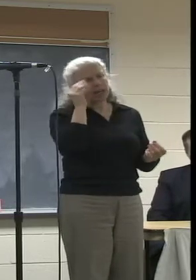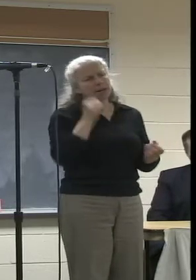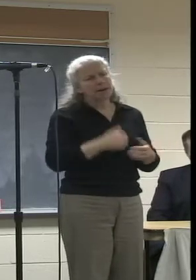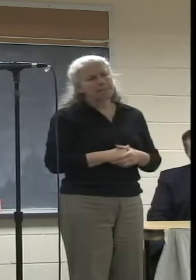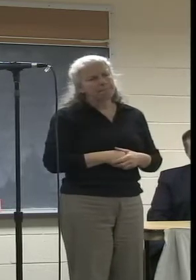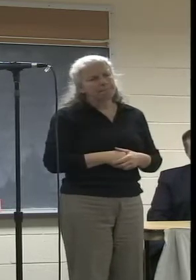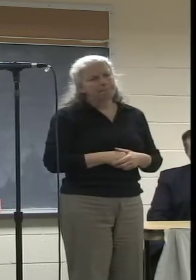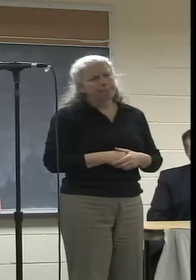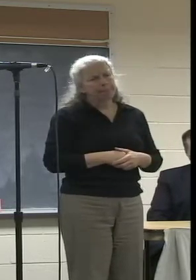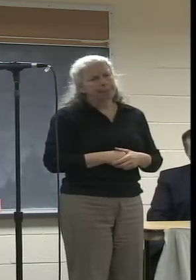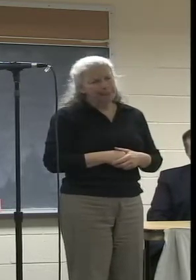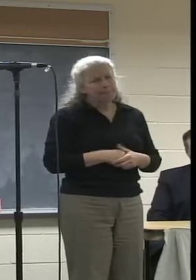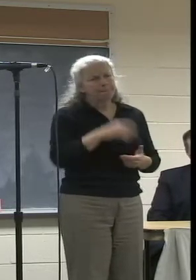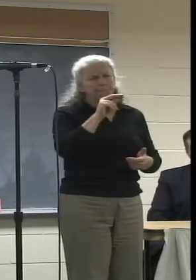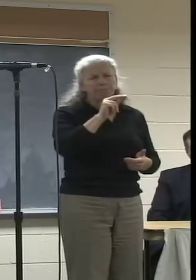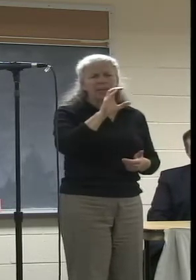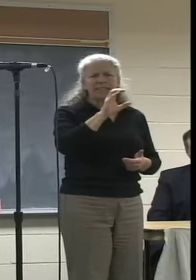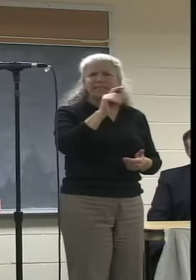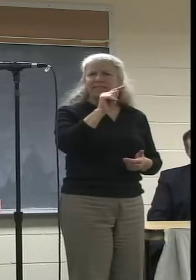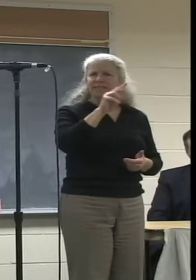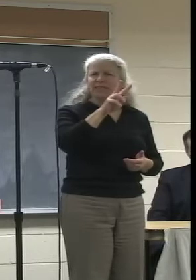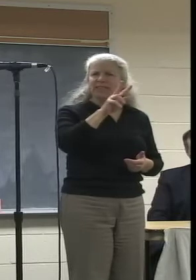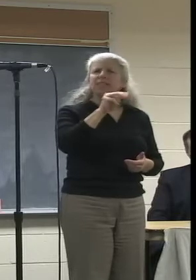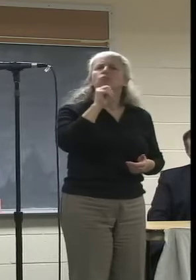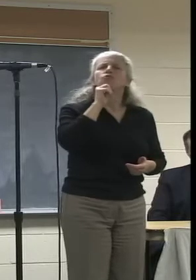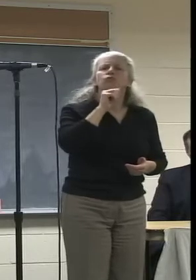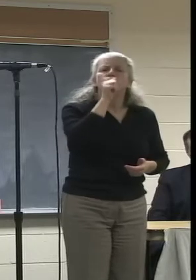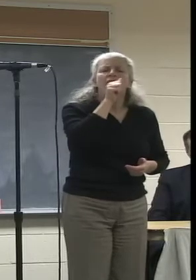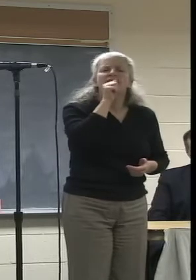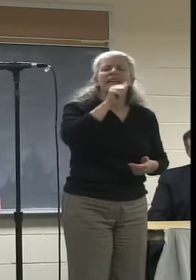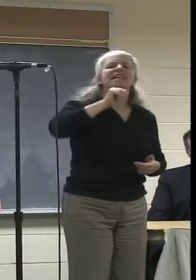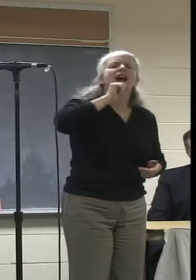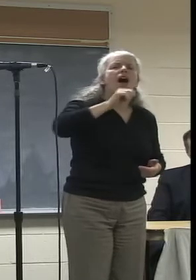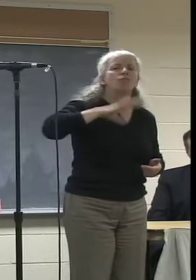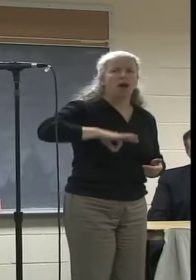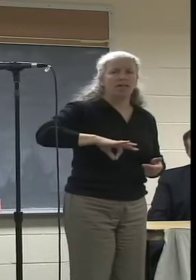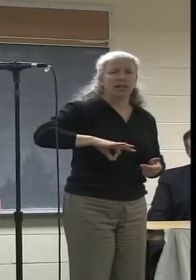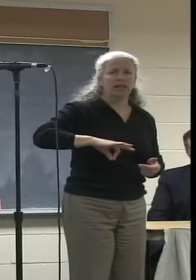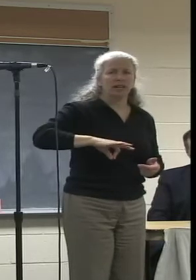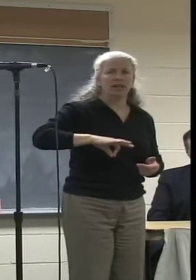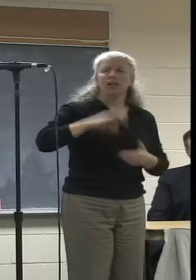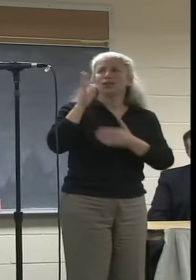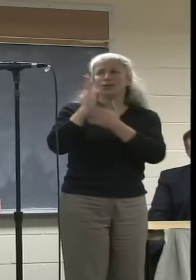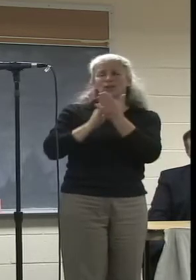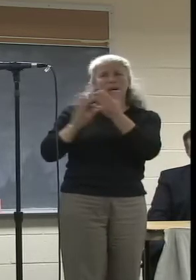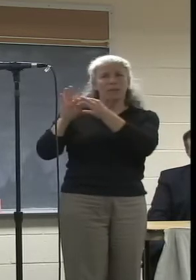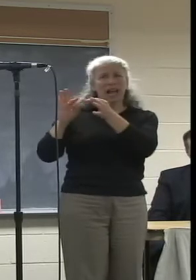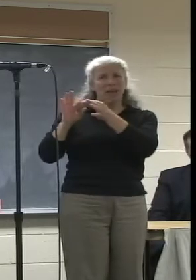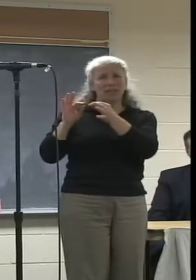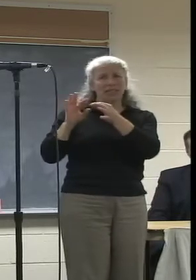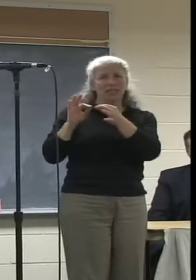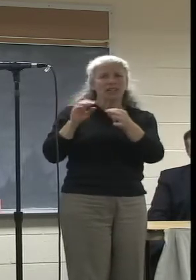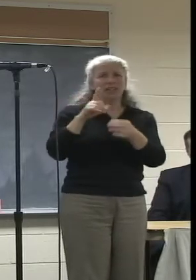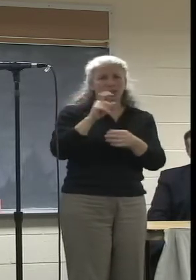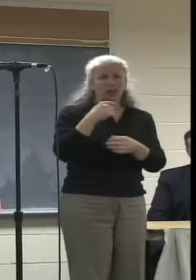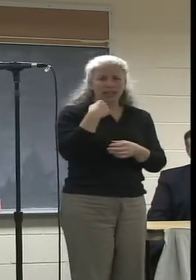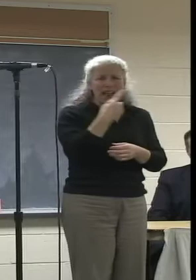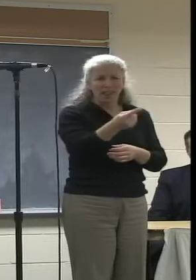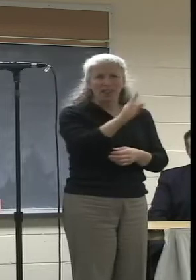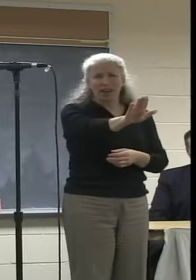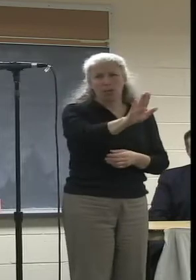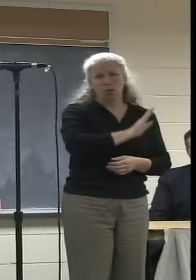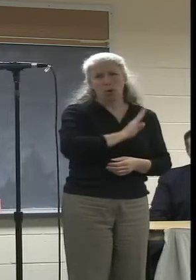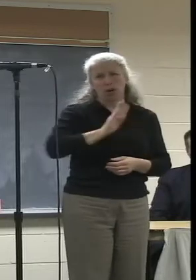NCTV is actually a private nonprofit. And so some of the comments should be directed towards that board.